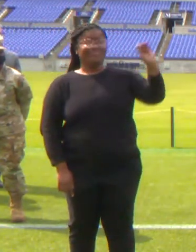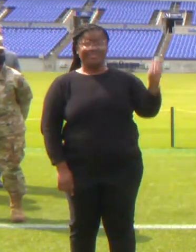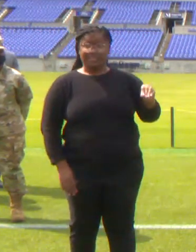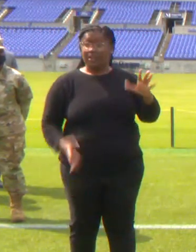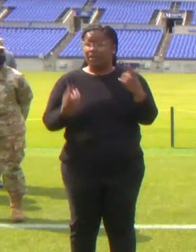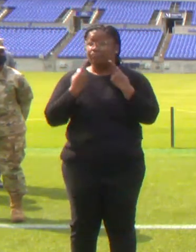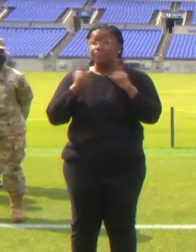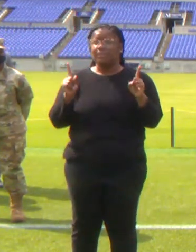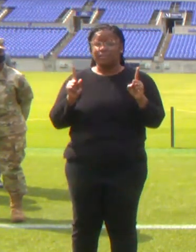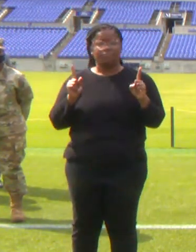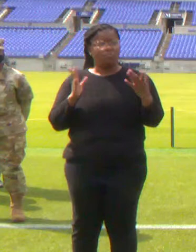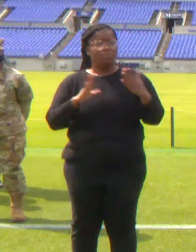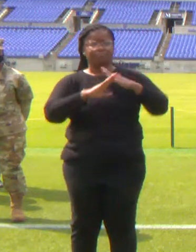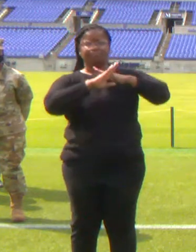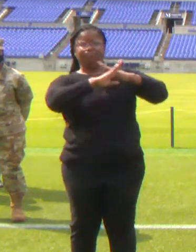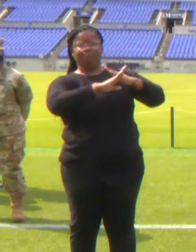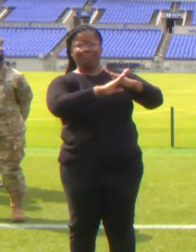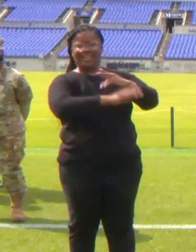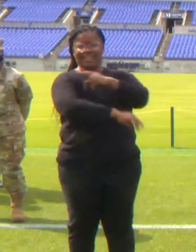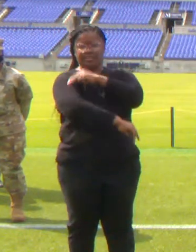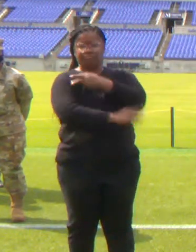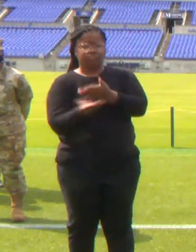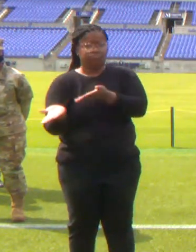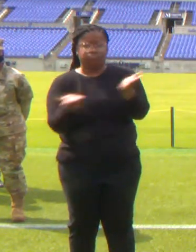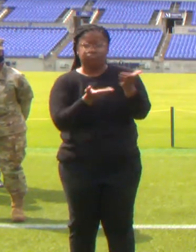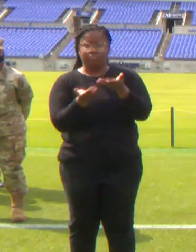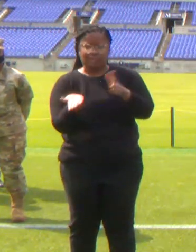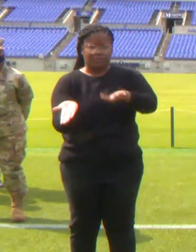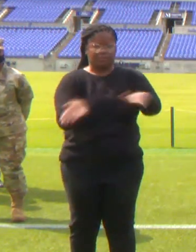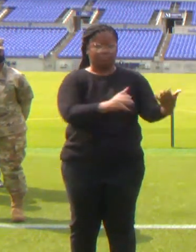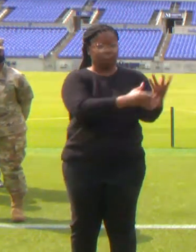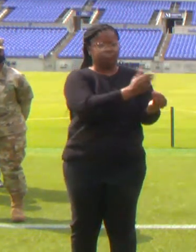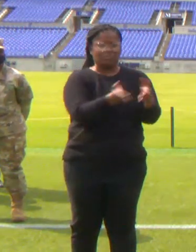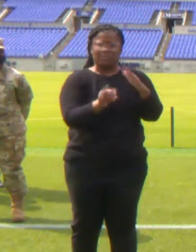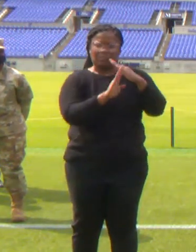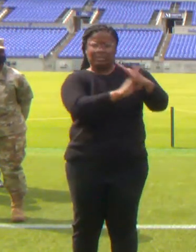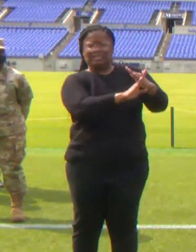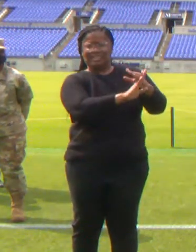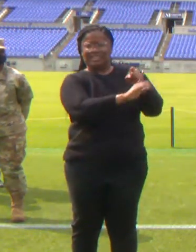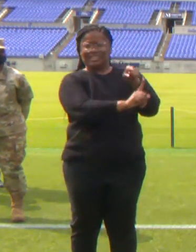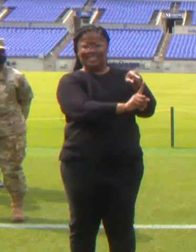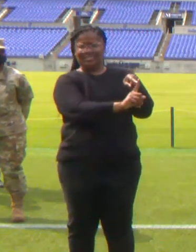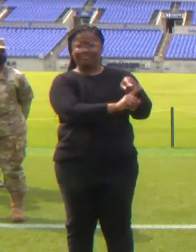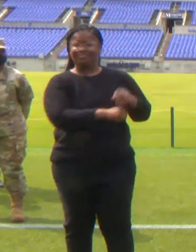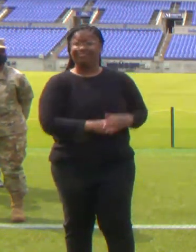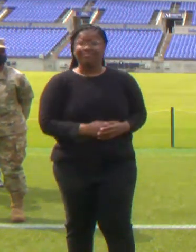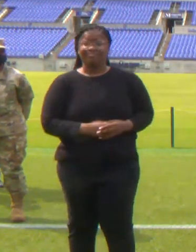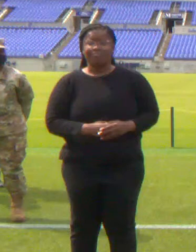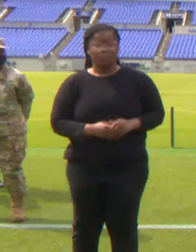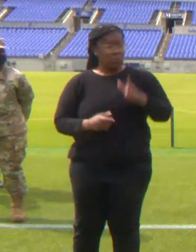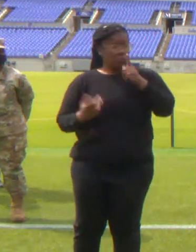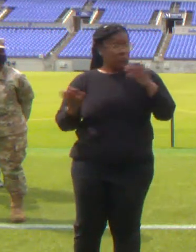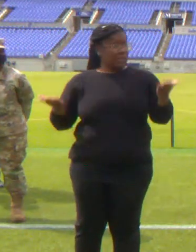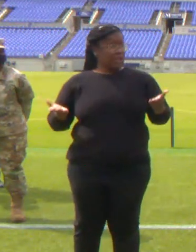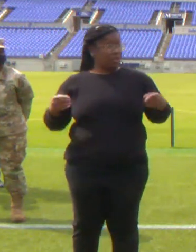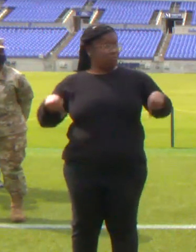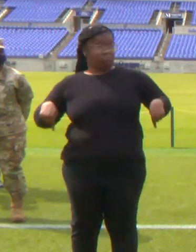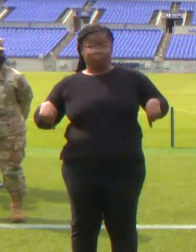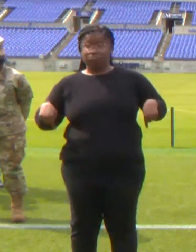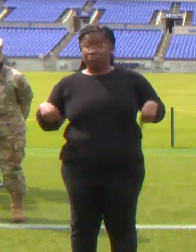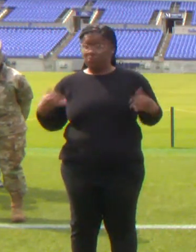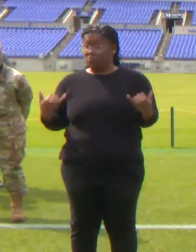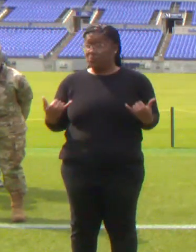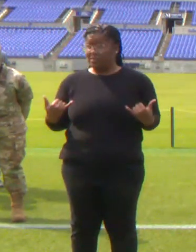hospitalizations and death. Those of you assembled here today have advocated for